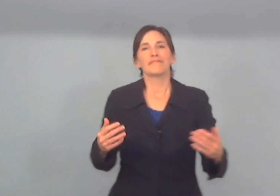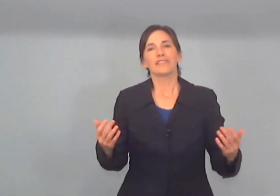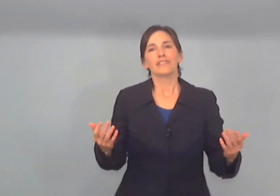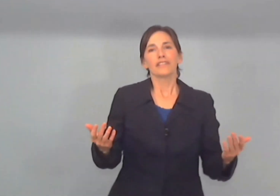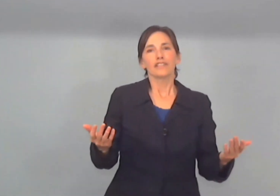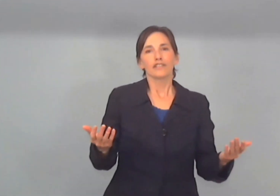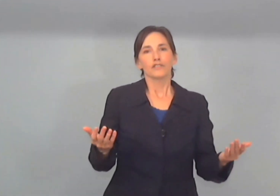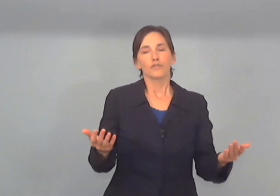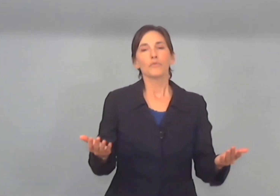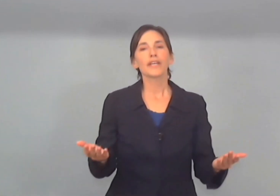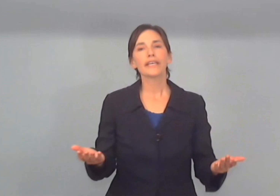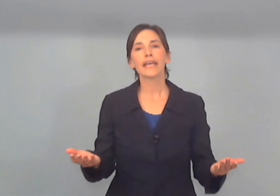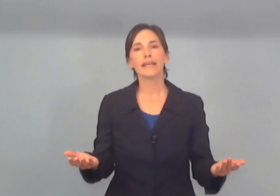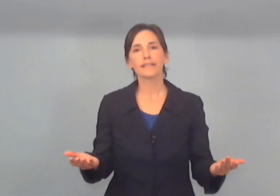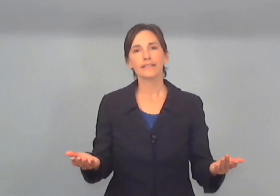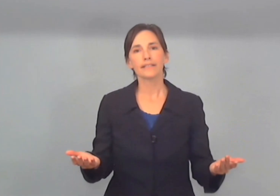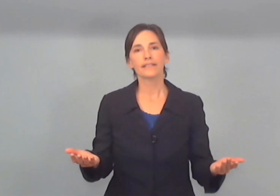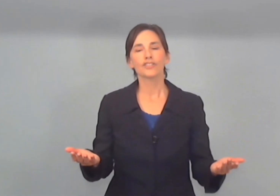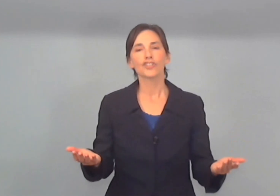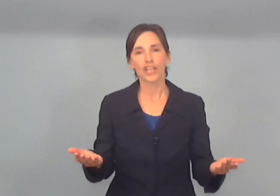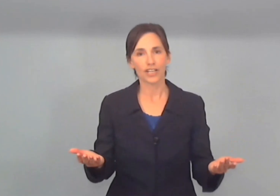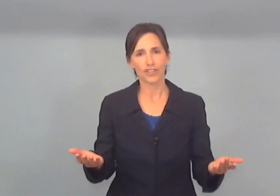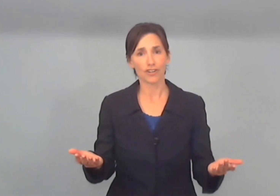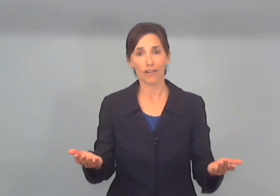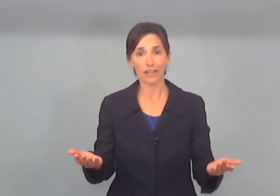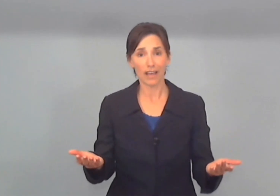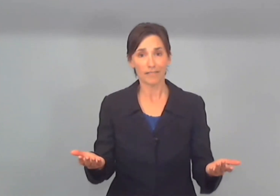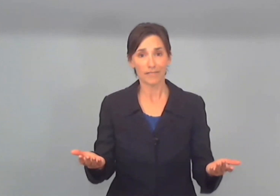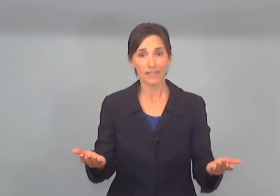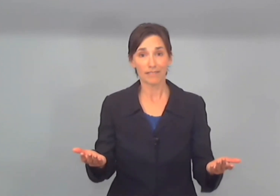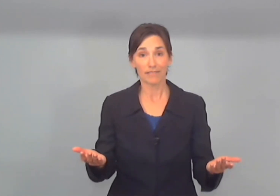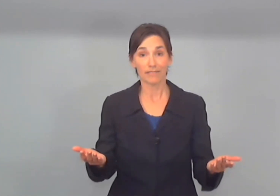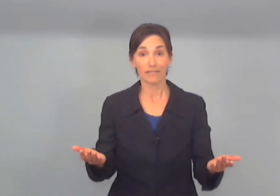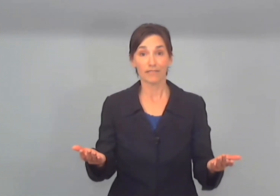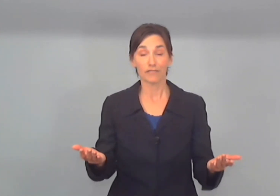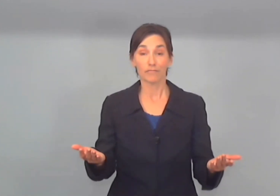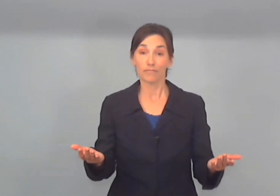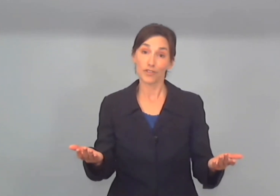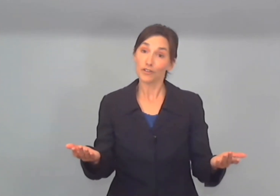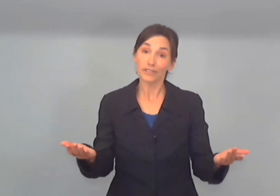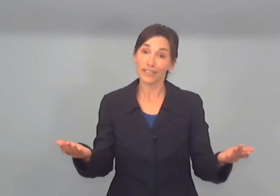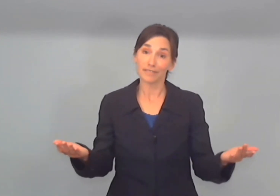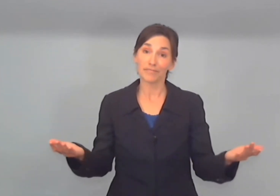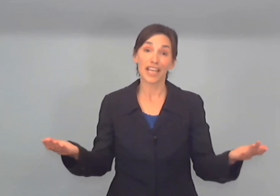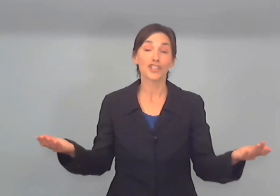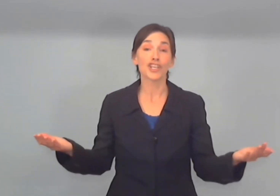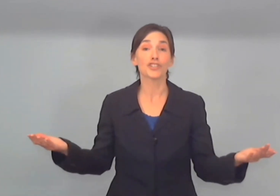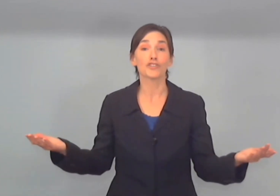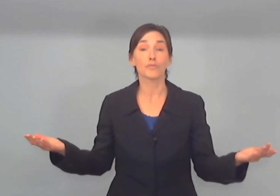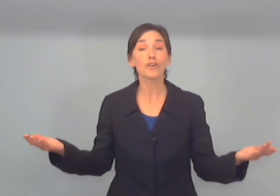we can't change our lives we certainly can't change the world